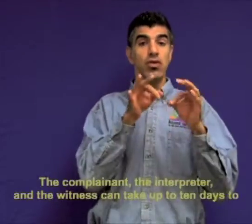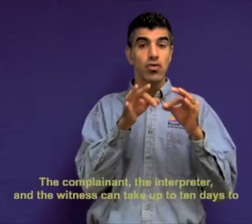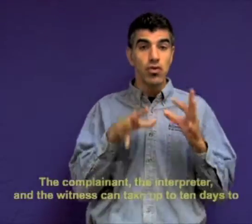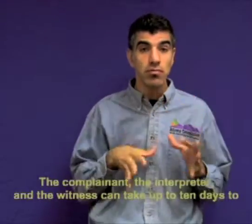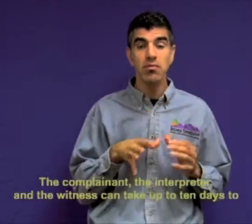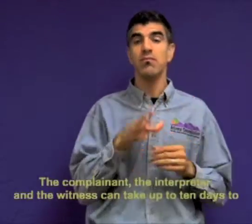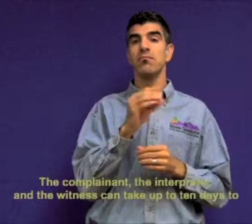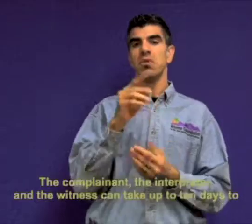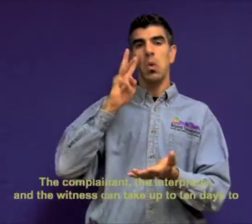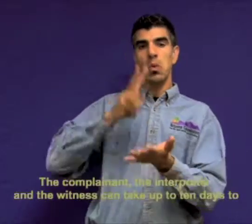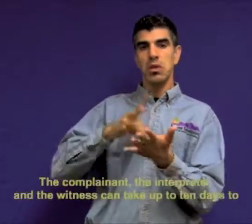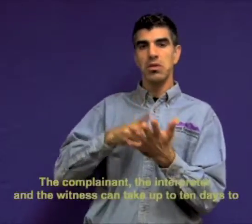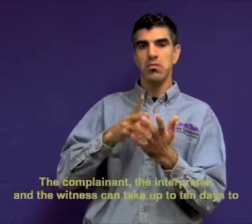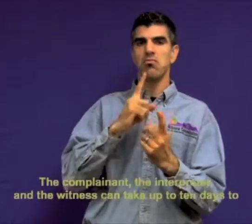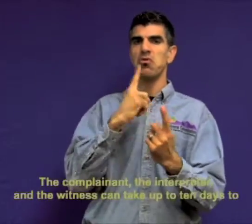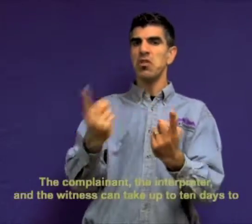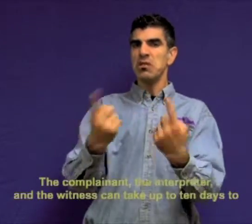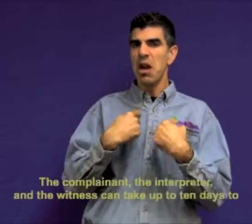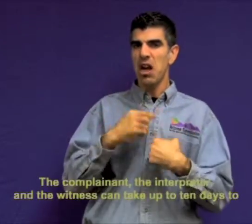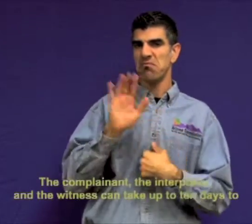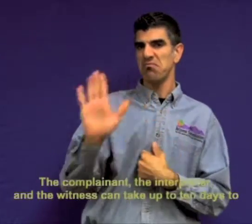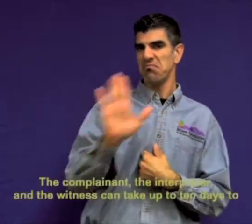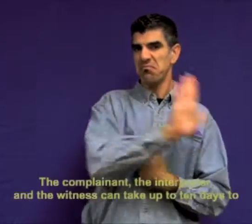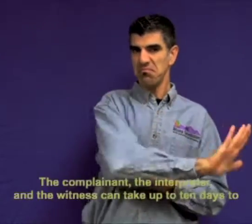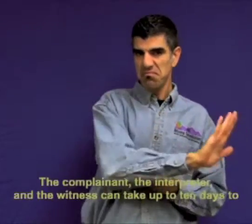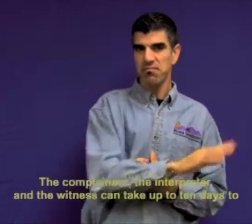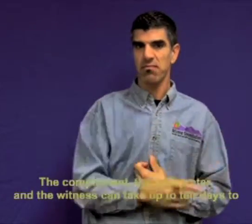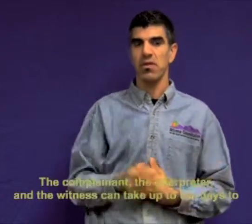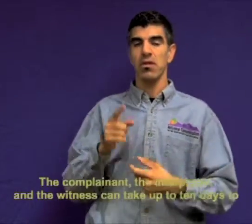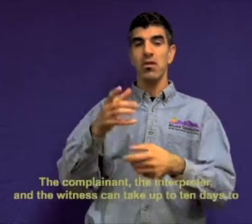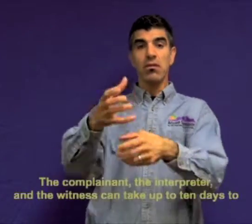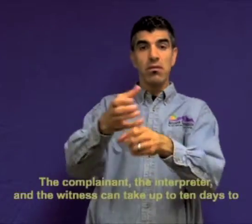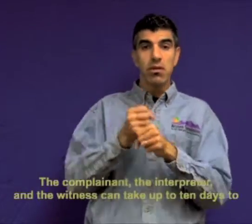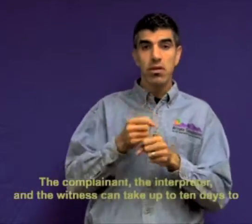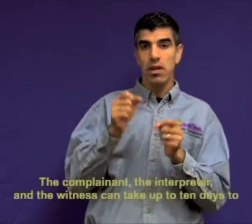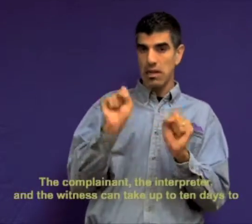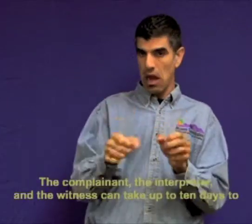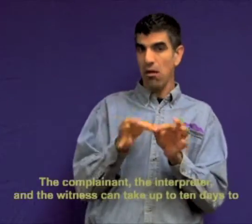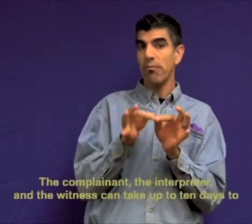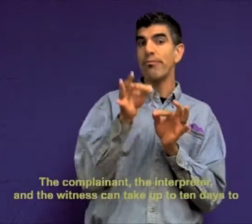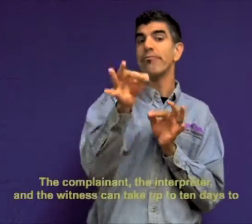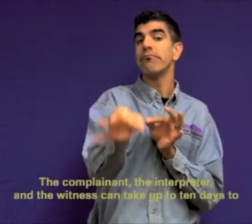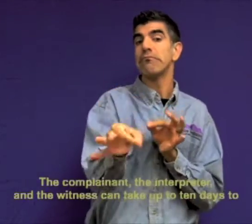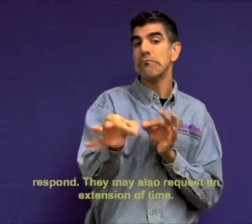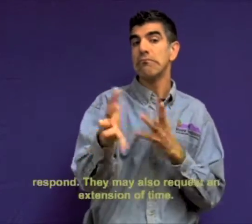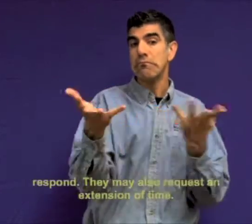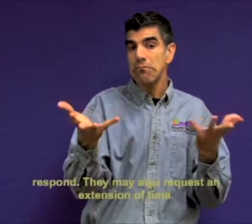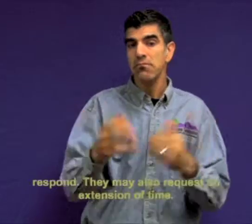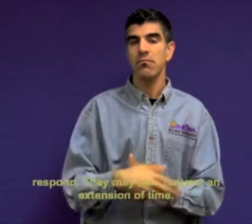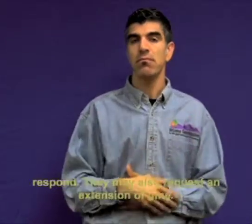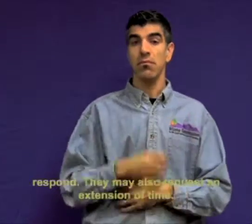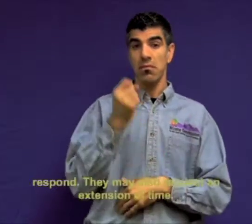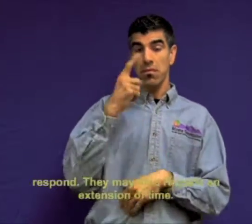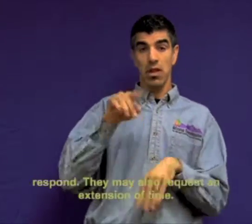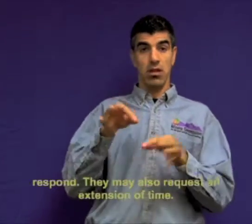The complainant, the interpreter, and the witness can take up to ten days to respond. They may also request an extension of time.